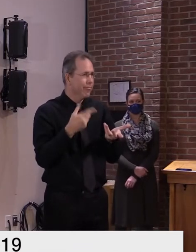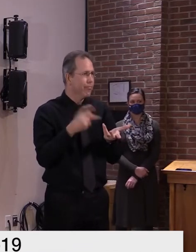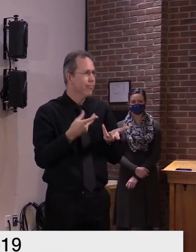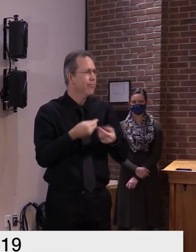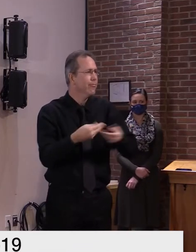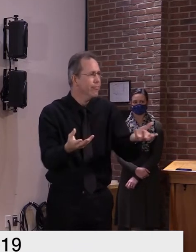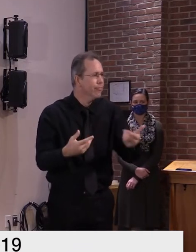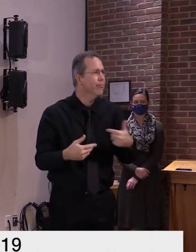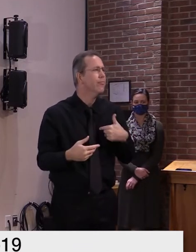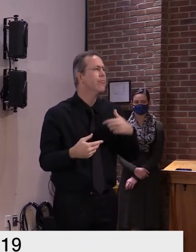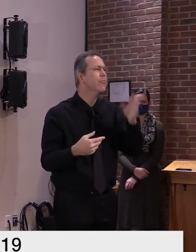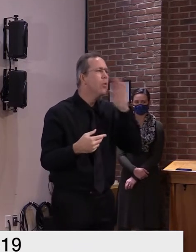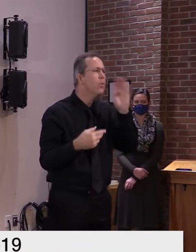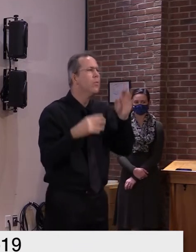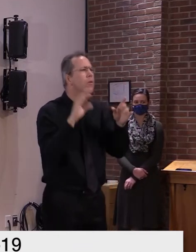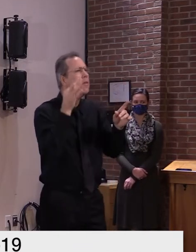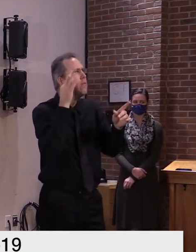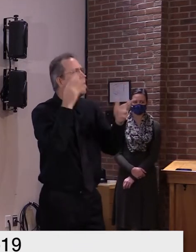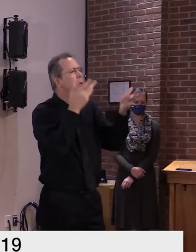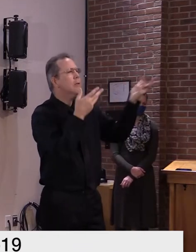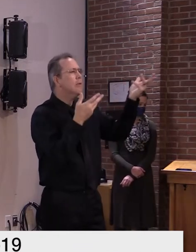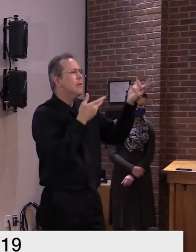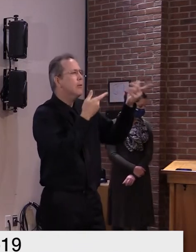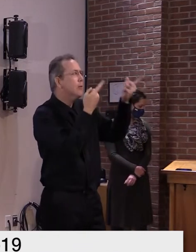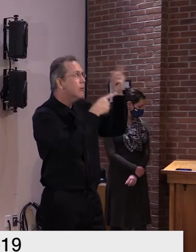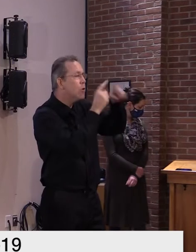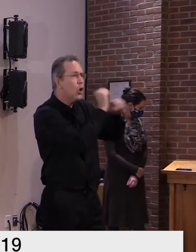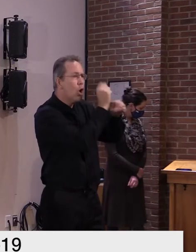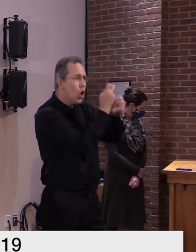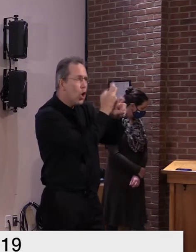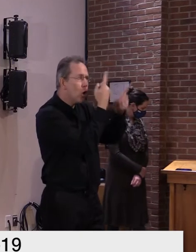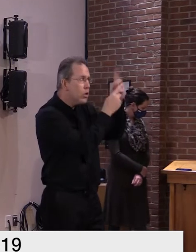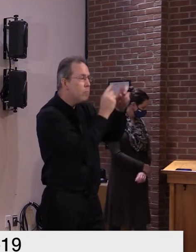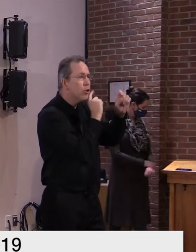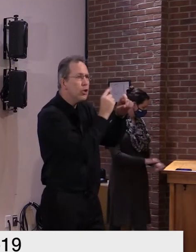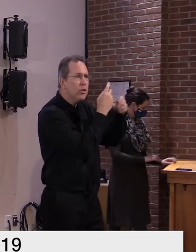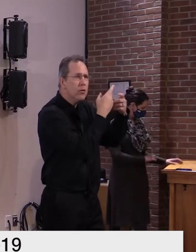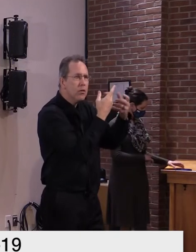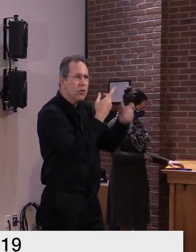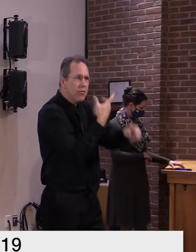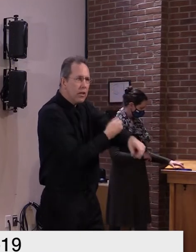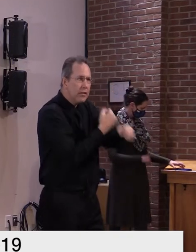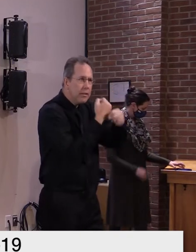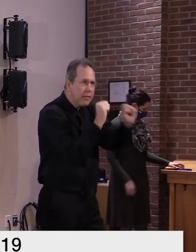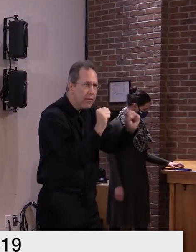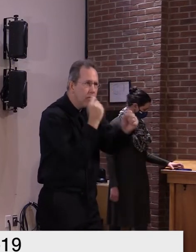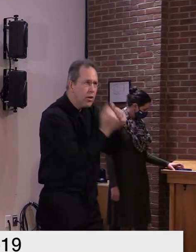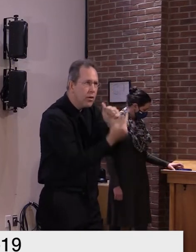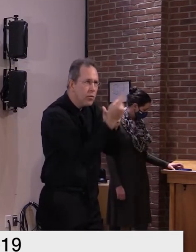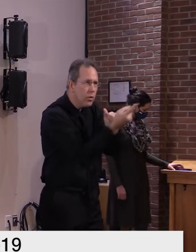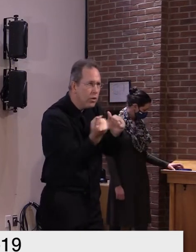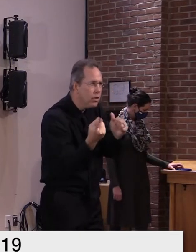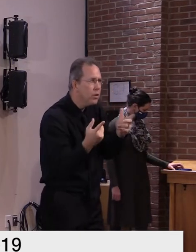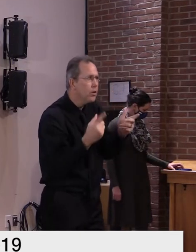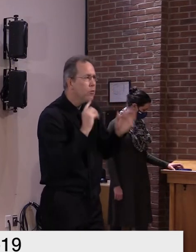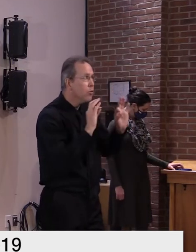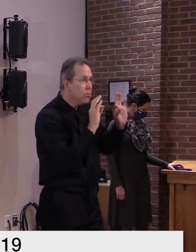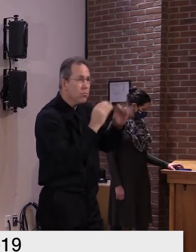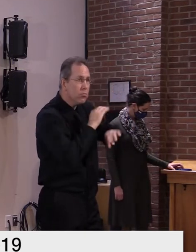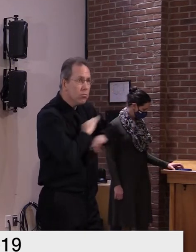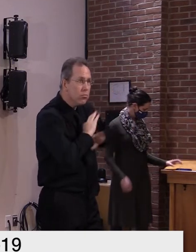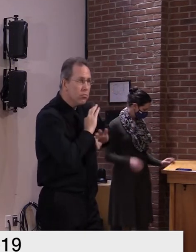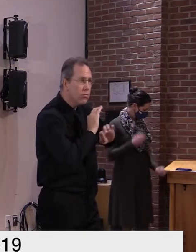make sure that we have a safe vaccine to distribute or as safe as possible and uh and then keep track of uh